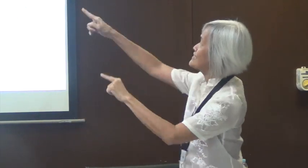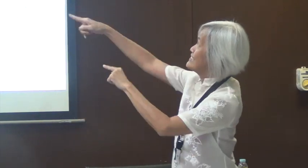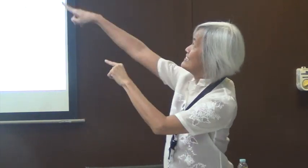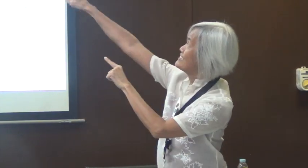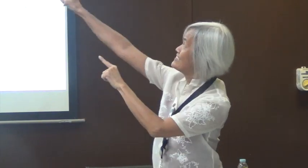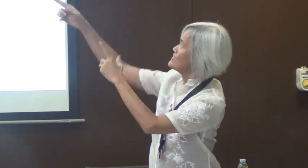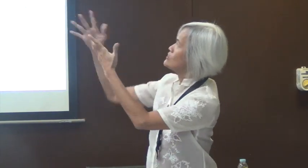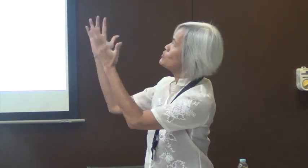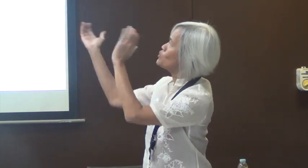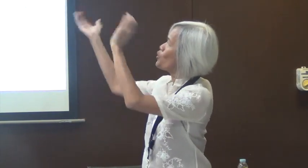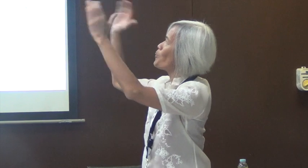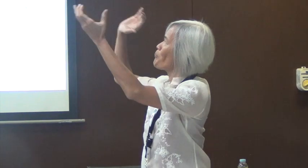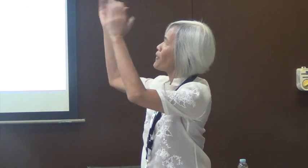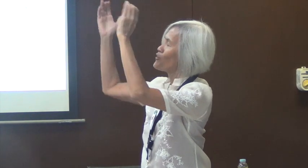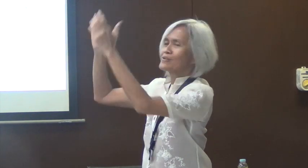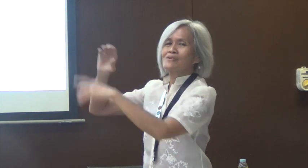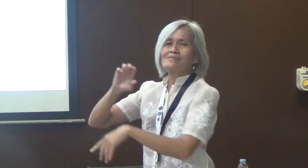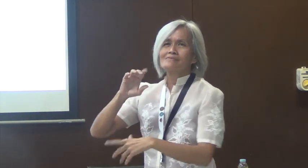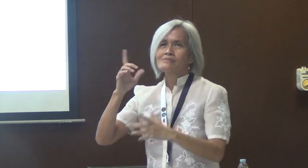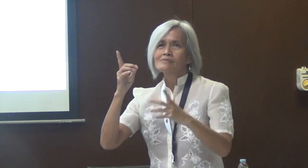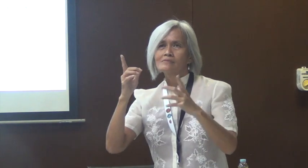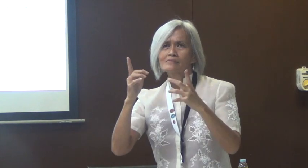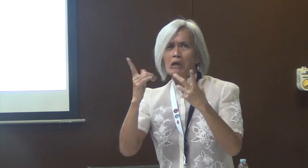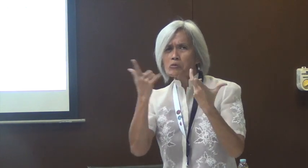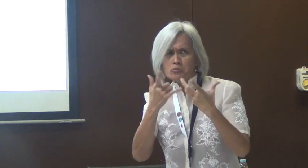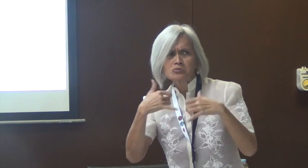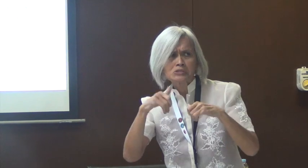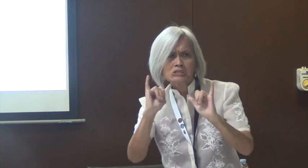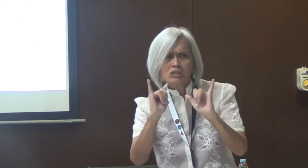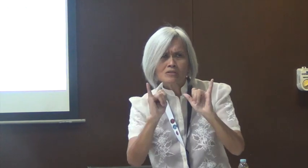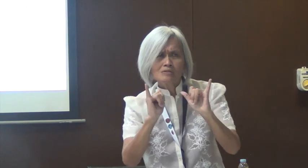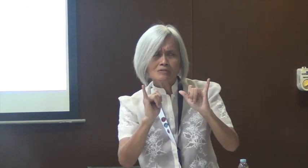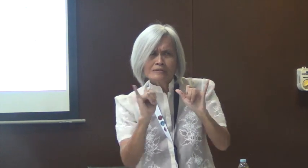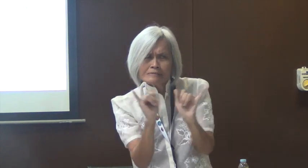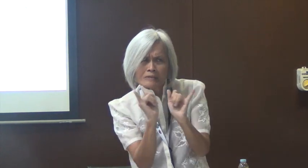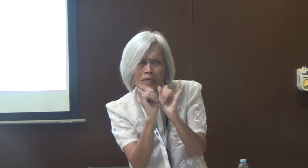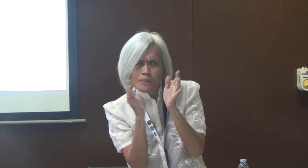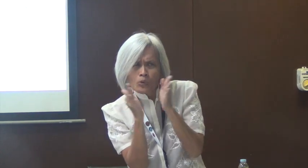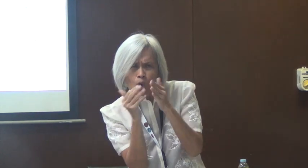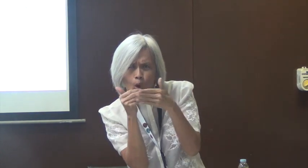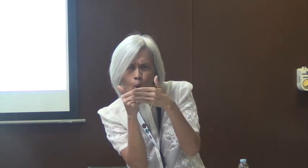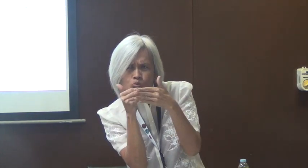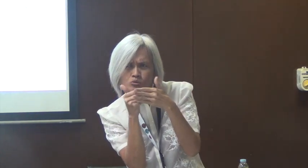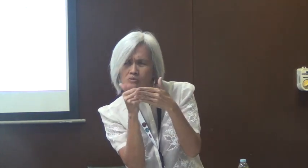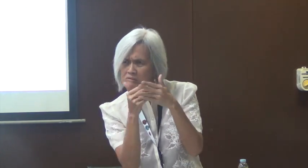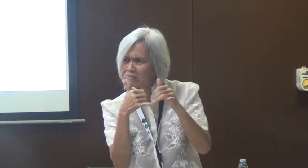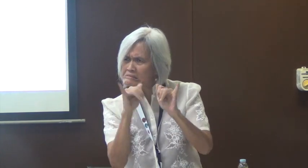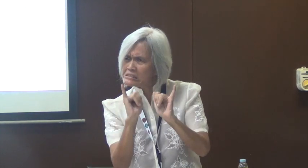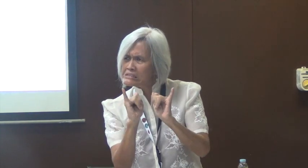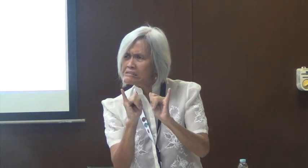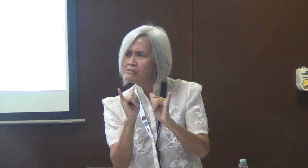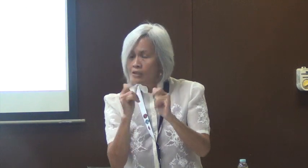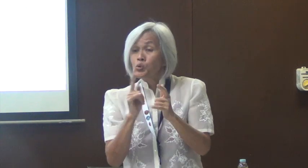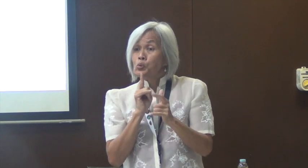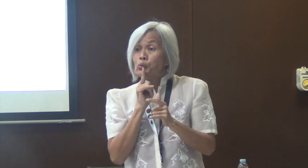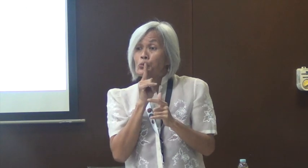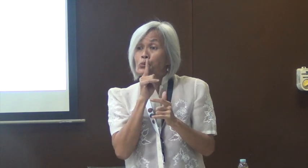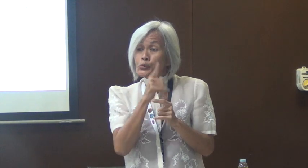And so we would compare about the influence of ASL in FSL in some places